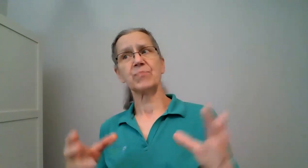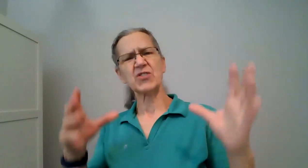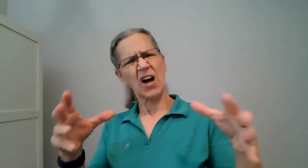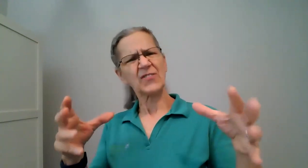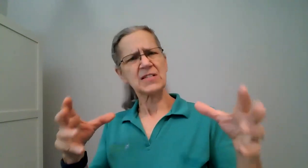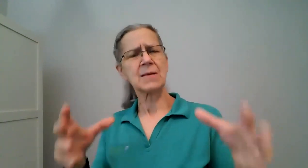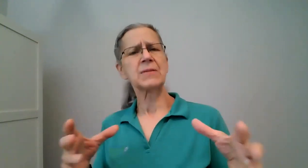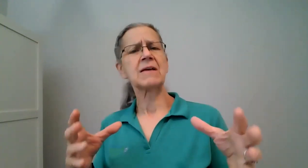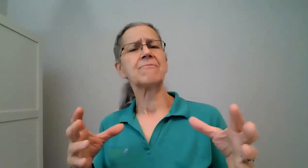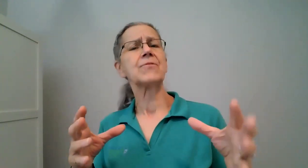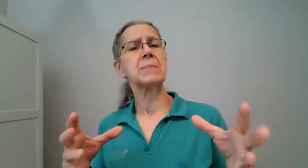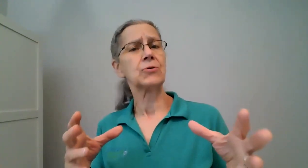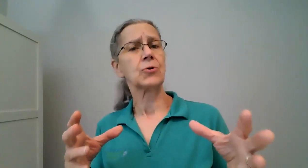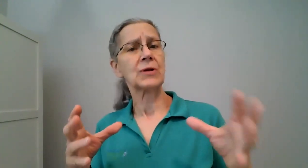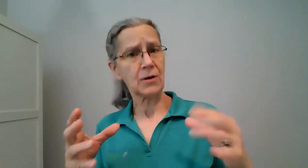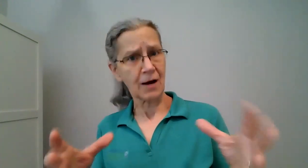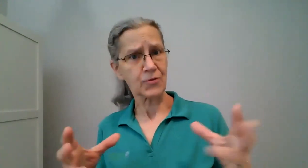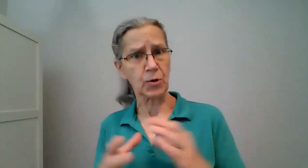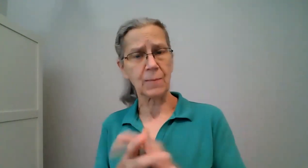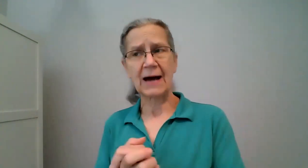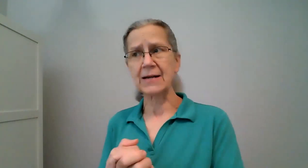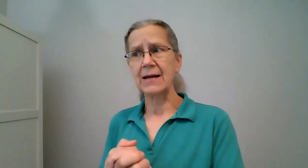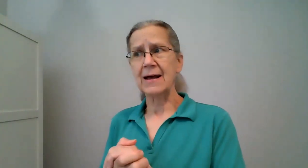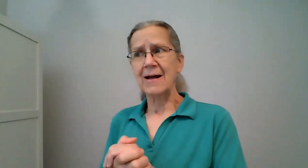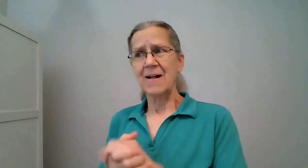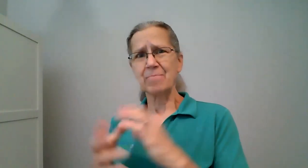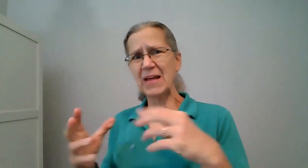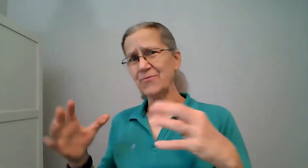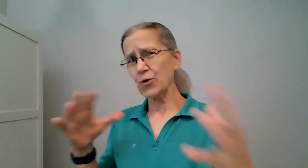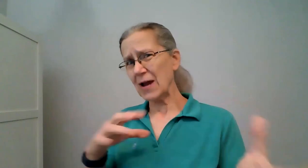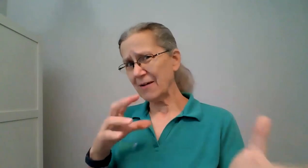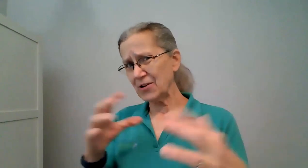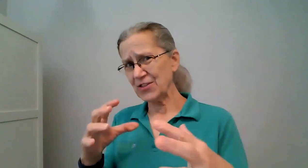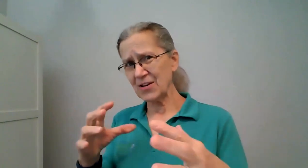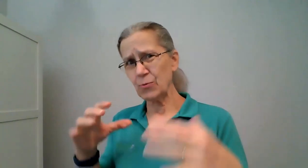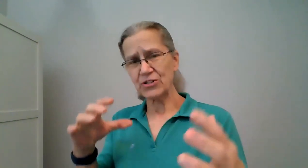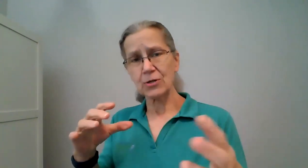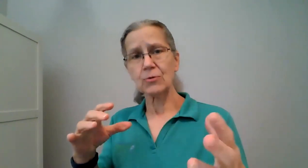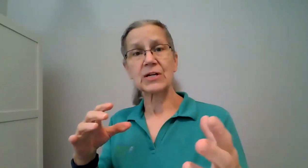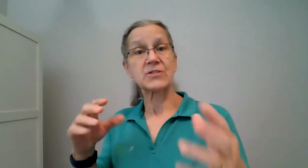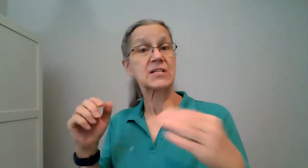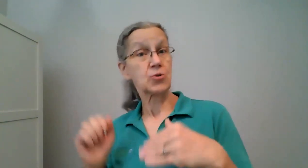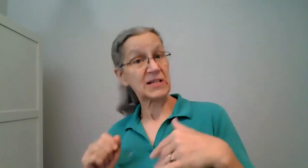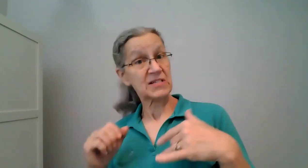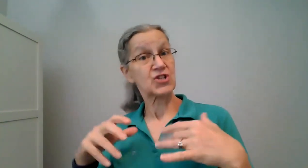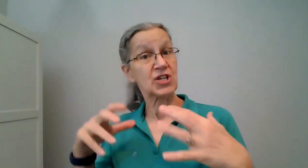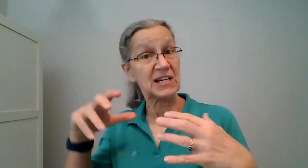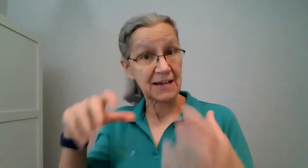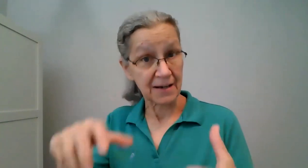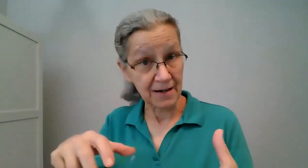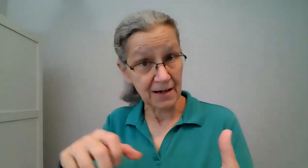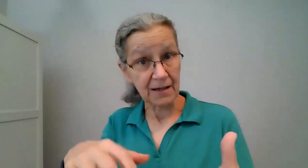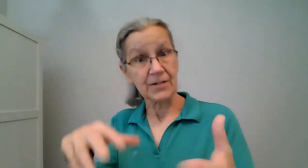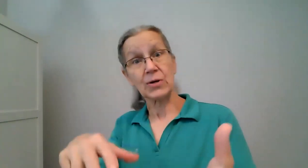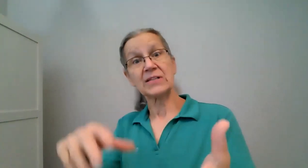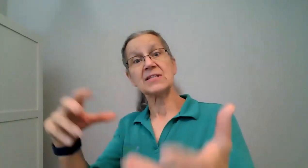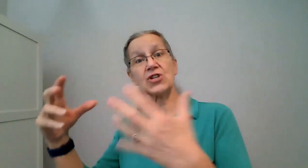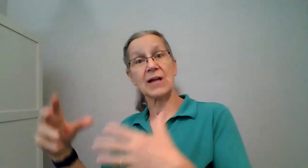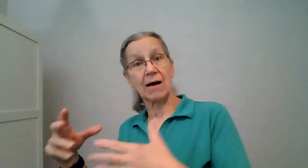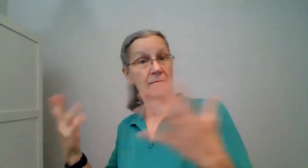there's often something familiar and comfortable about it and for everything we do there's a transition in in a transition out